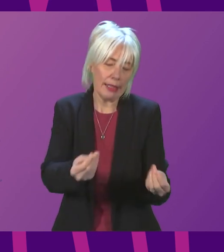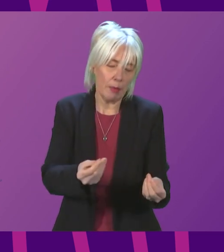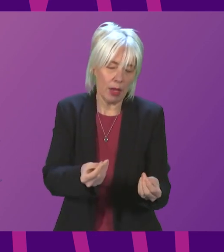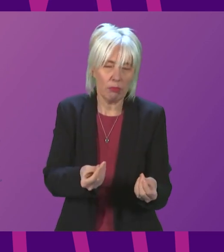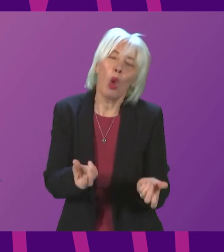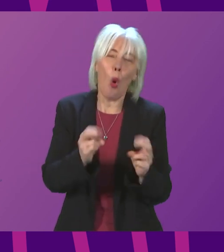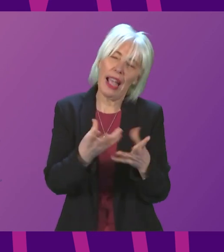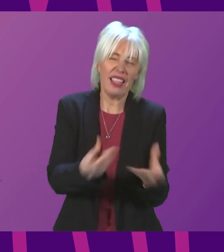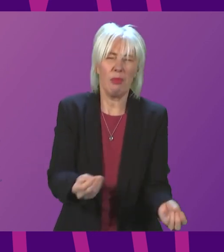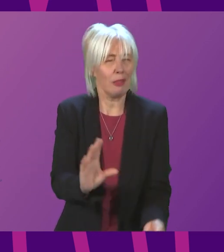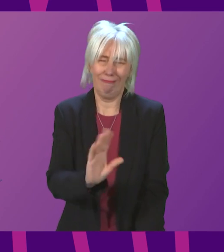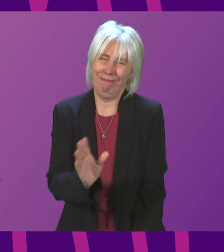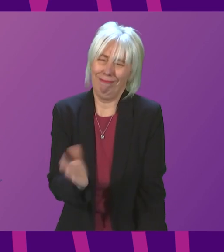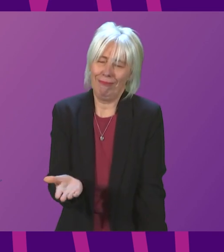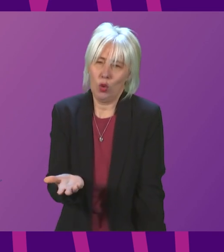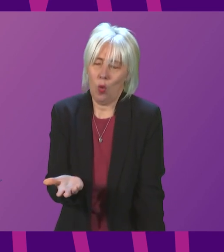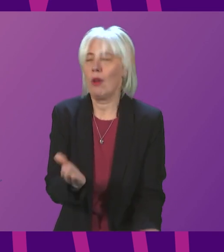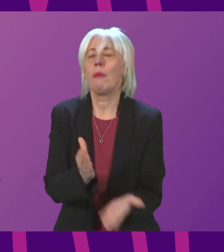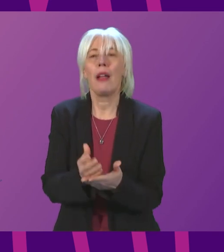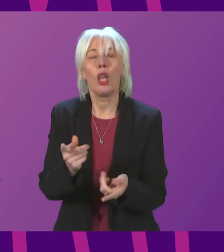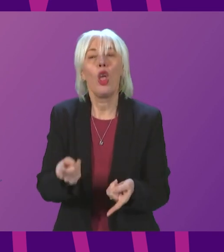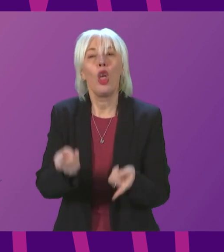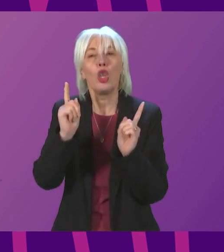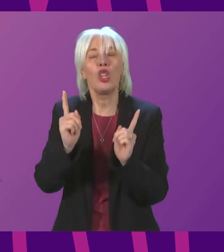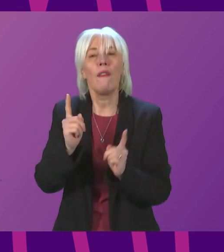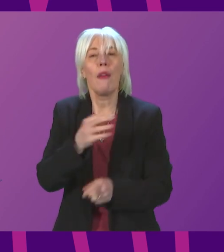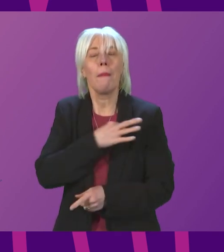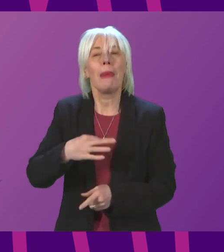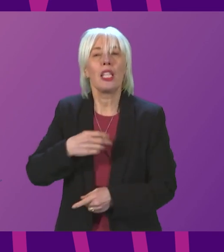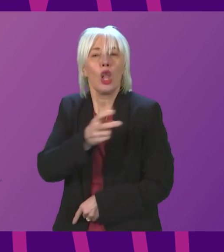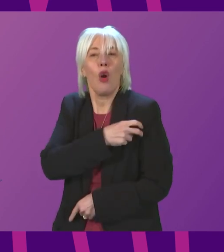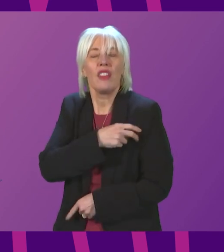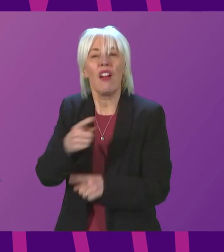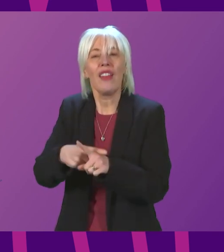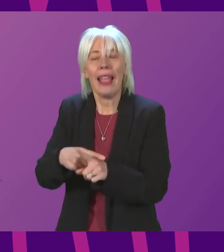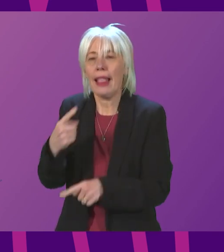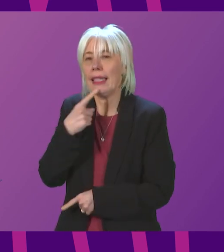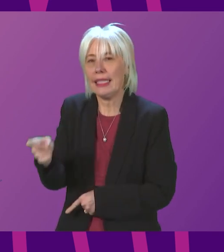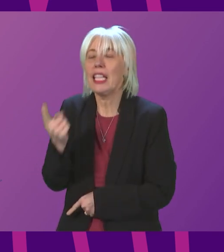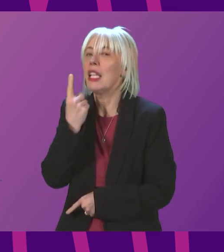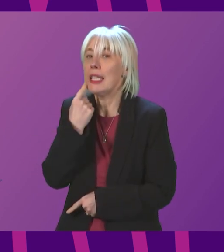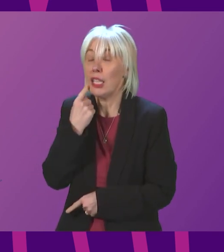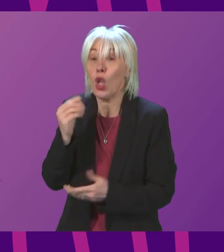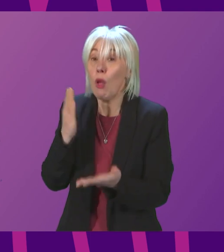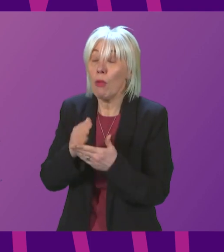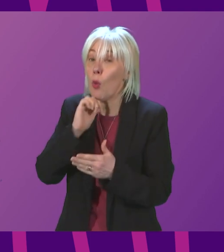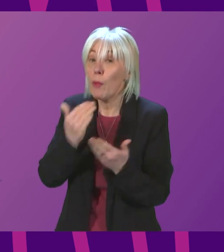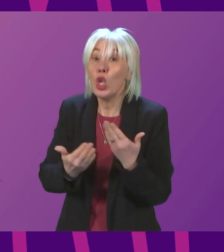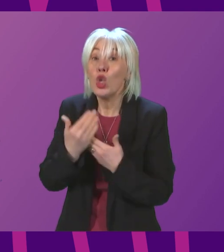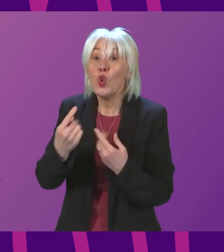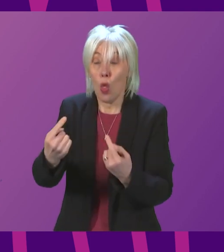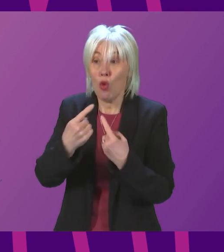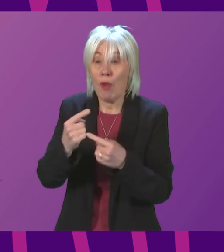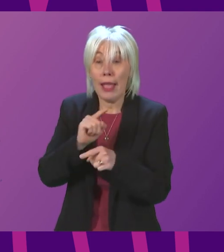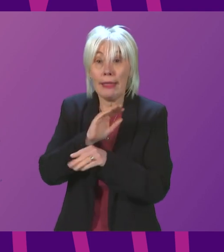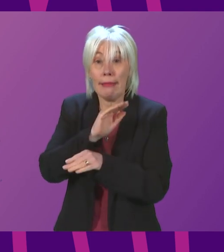We may face, and the Chief Medical Officer for England, I heard making this point yesterday, it is highly likely that we will face new threats from this virus in the